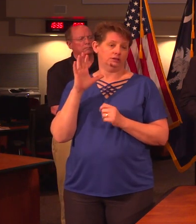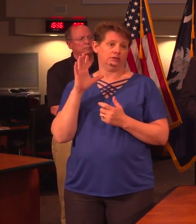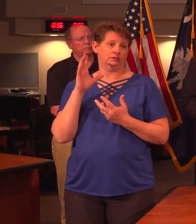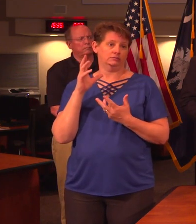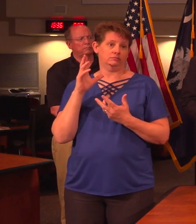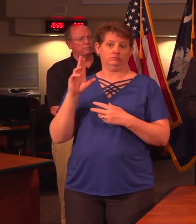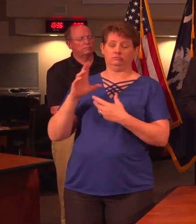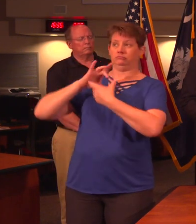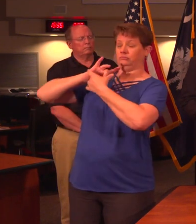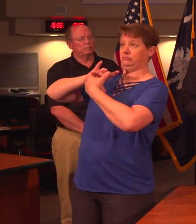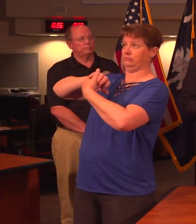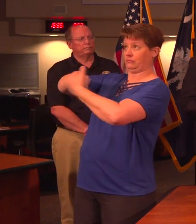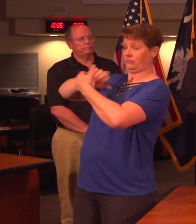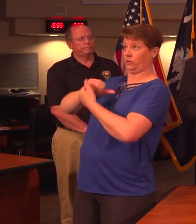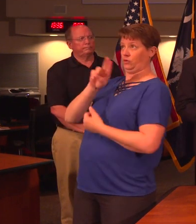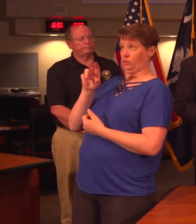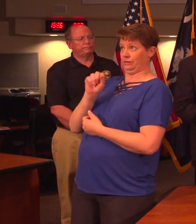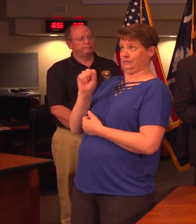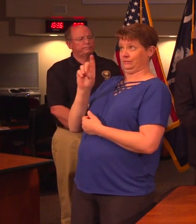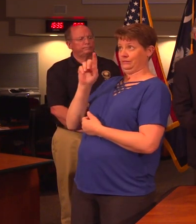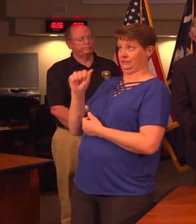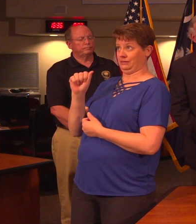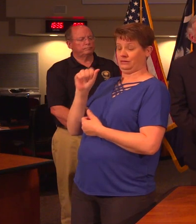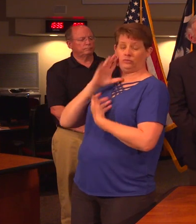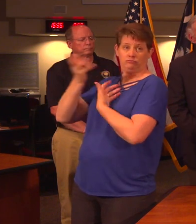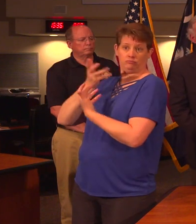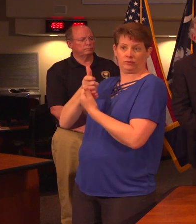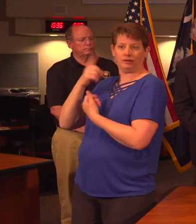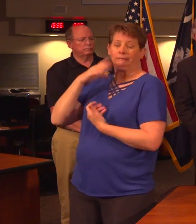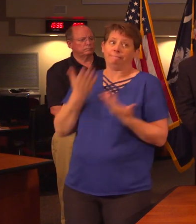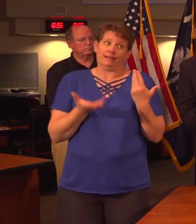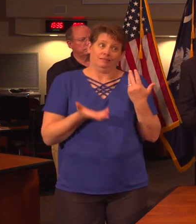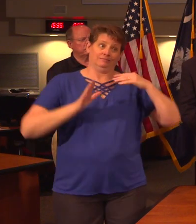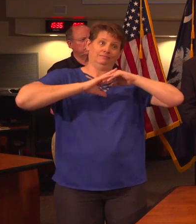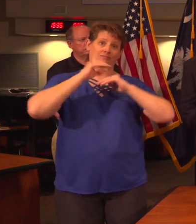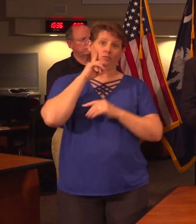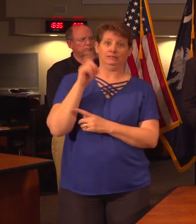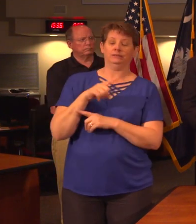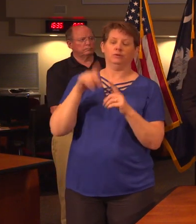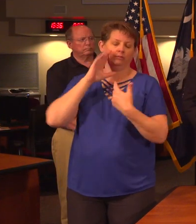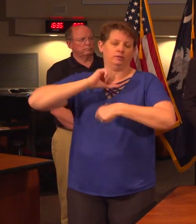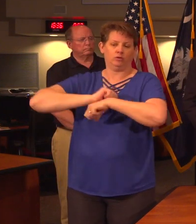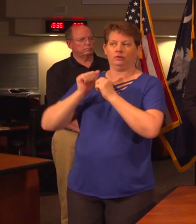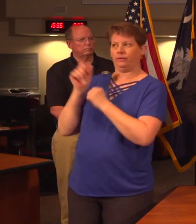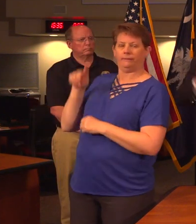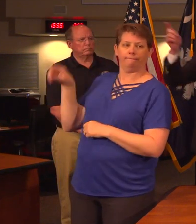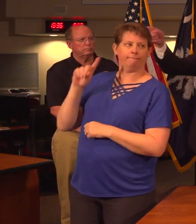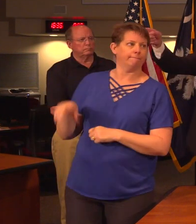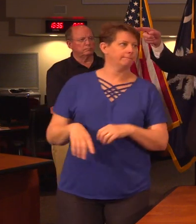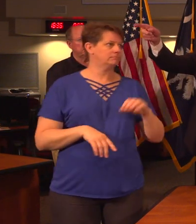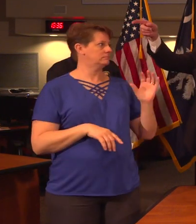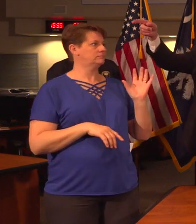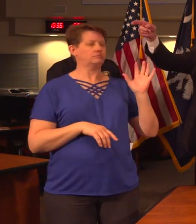with the USDA. I have a feeling this could increase because of need. So we'll be working very closely with them. Do we know what